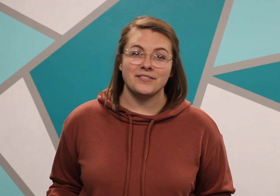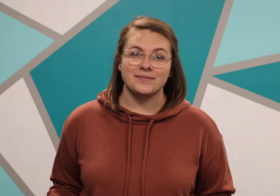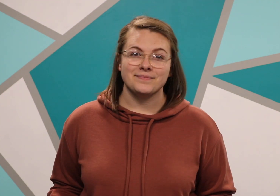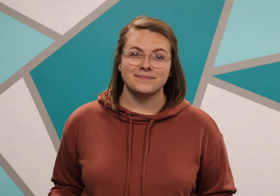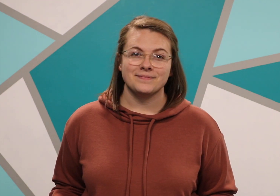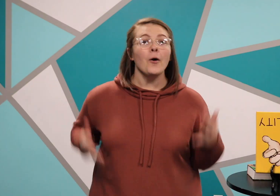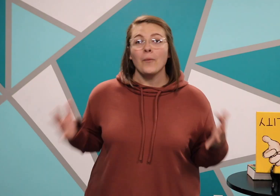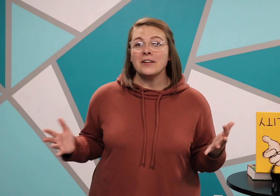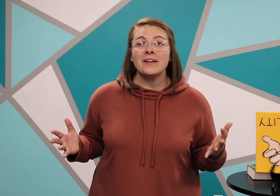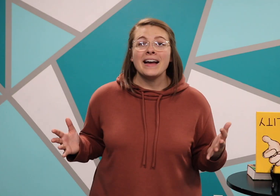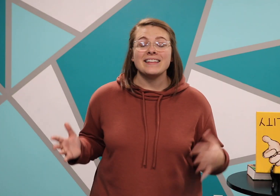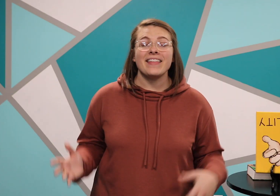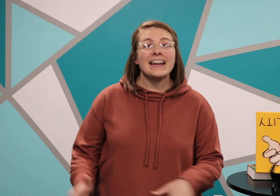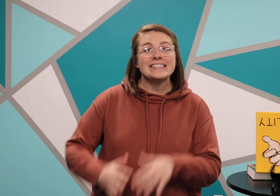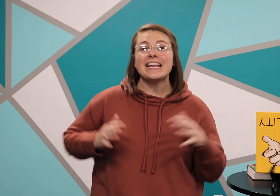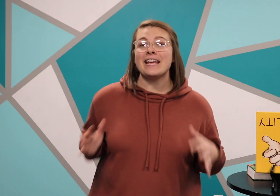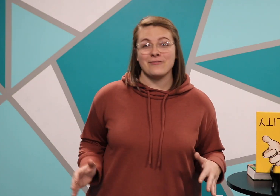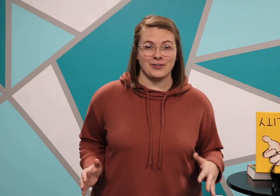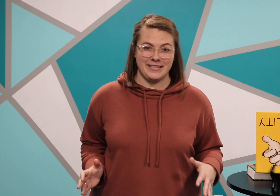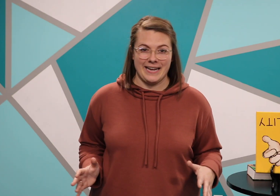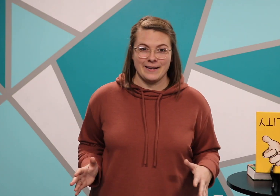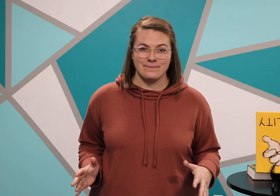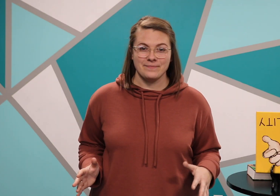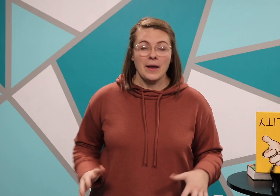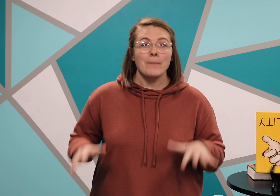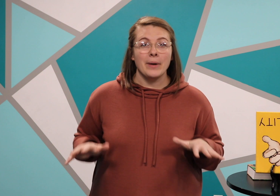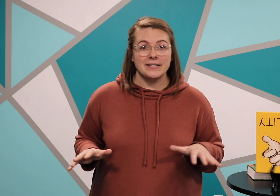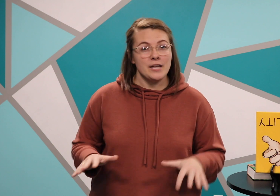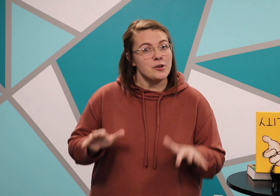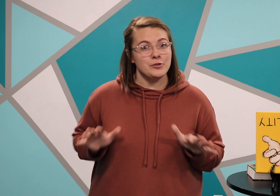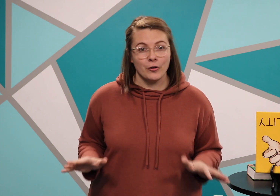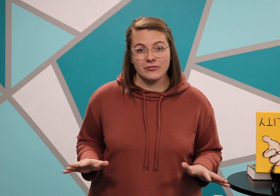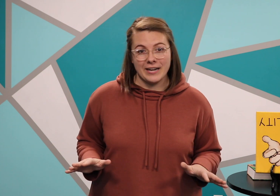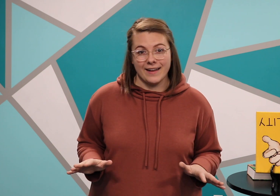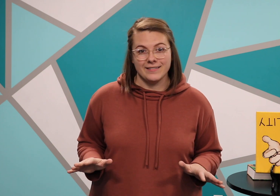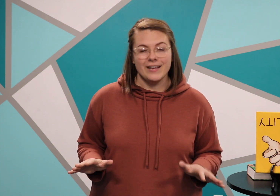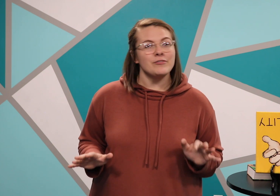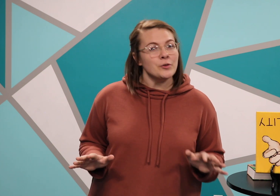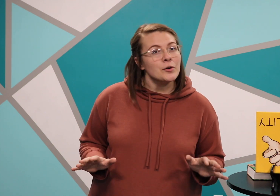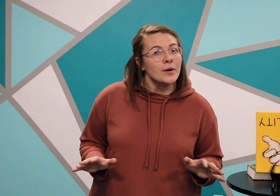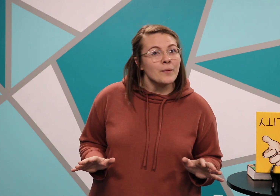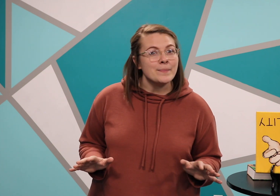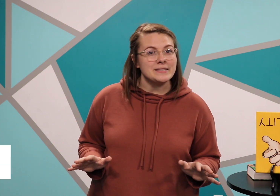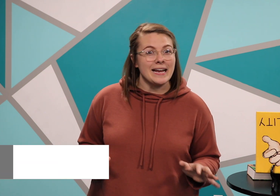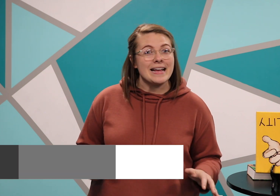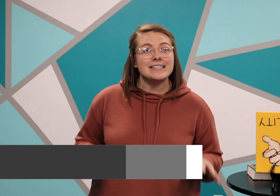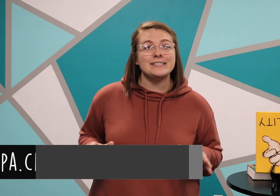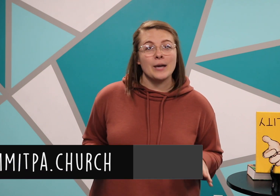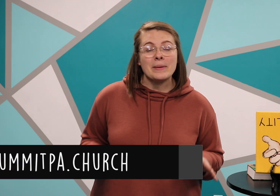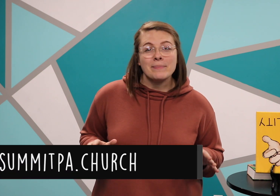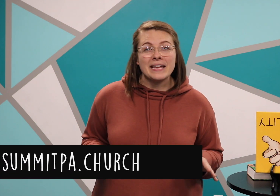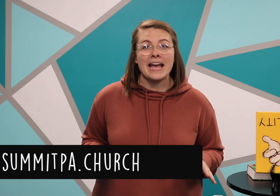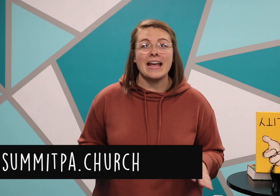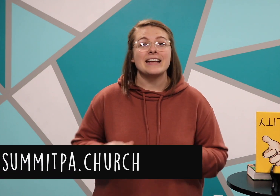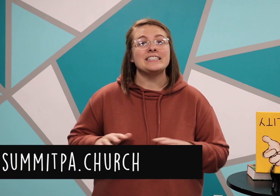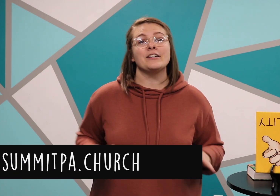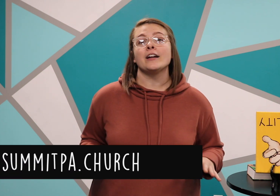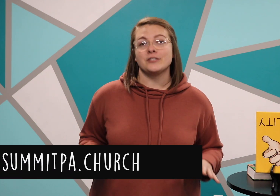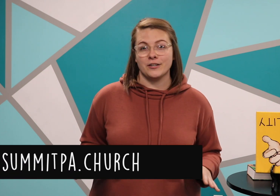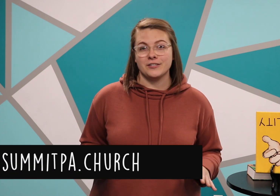well you guys that is it for today but don't forget if you go to our website summitpa.church